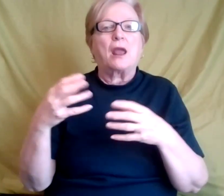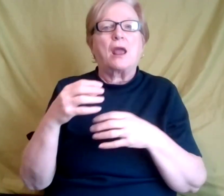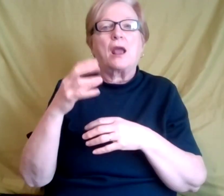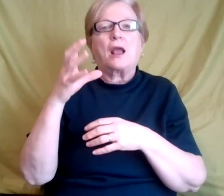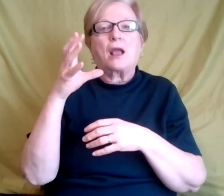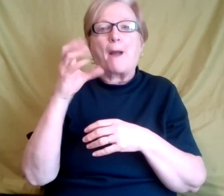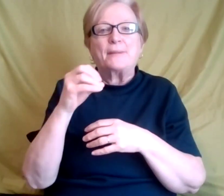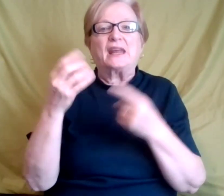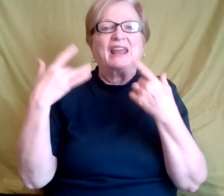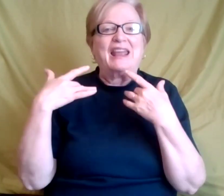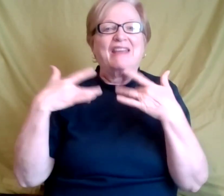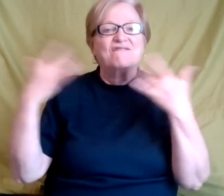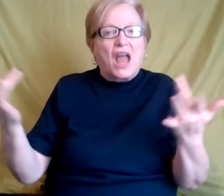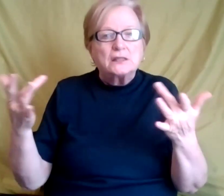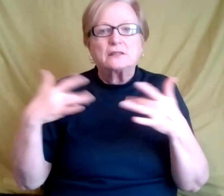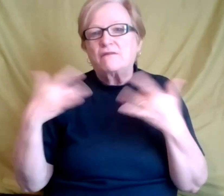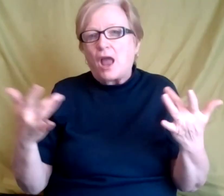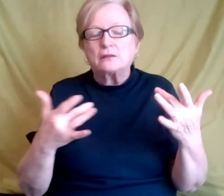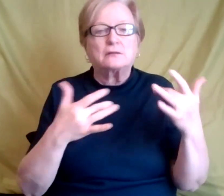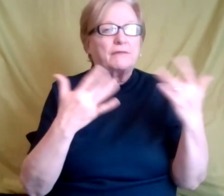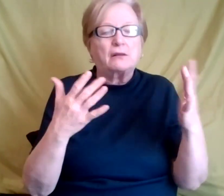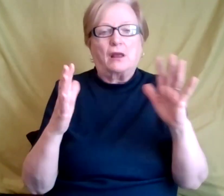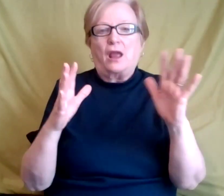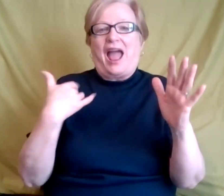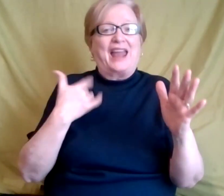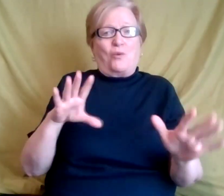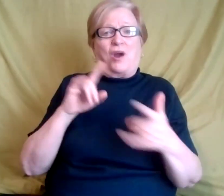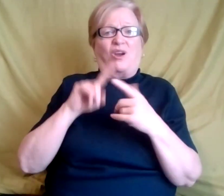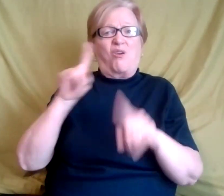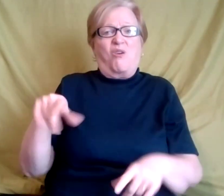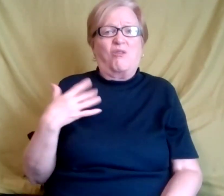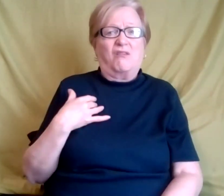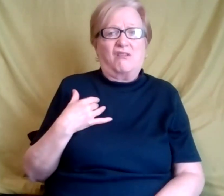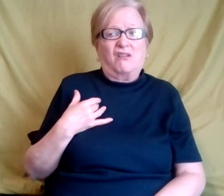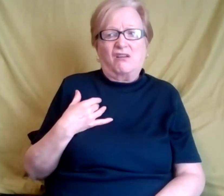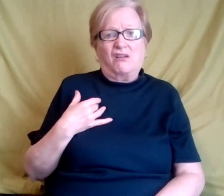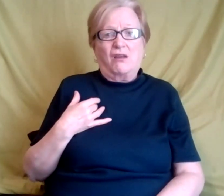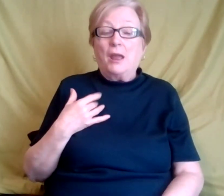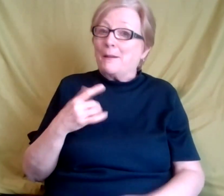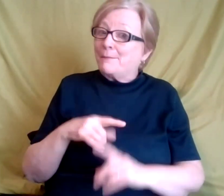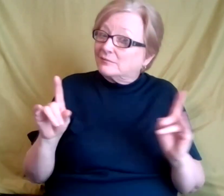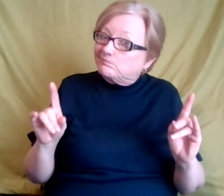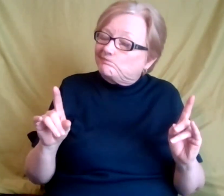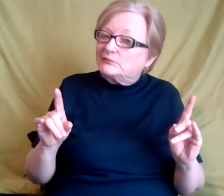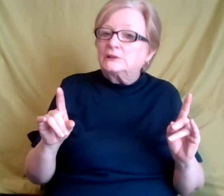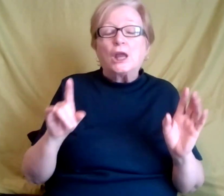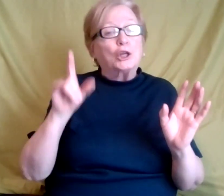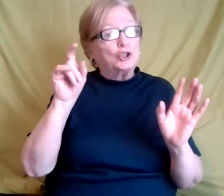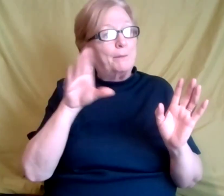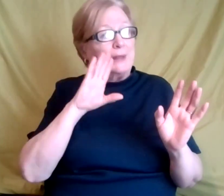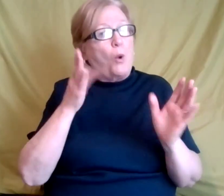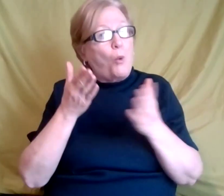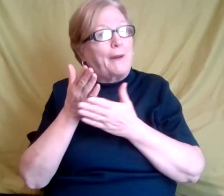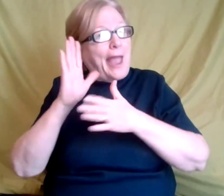events and didn't want to, you know, so that should be okay. And